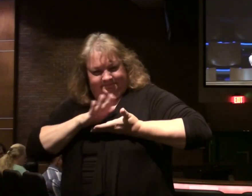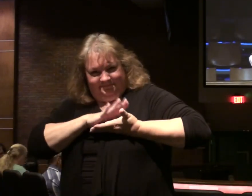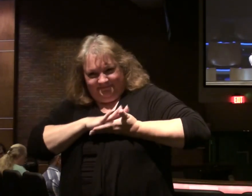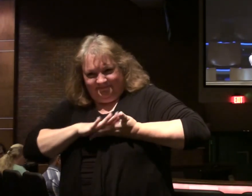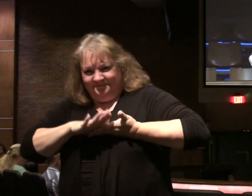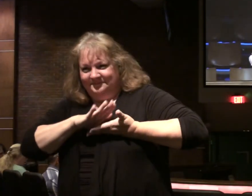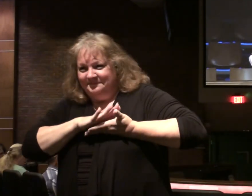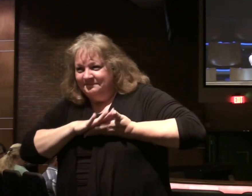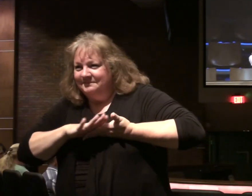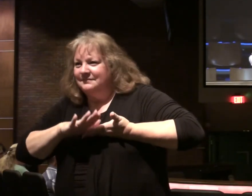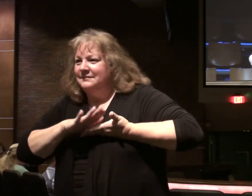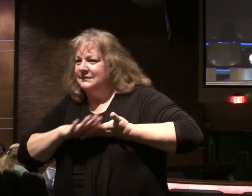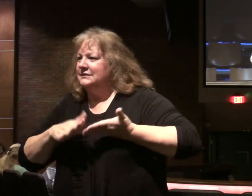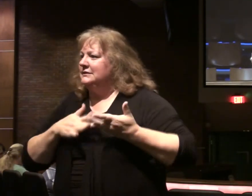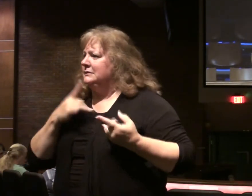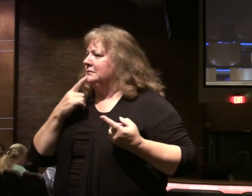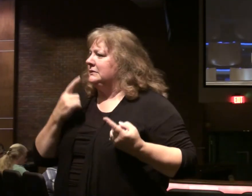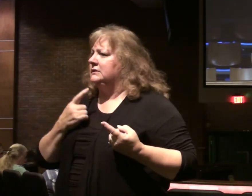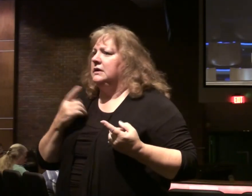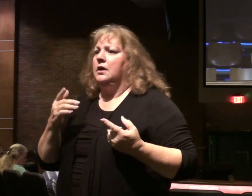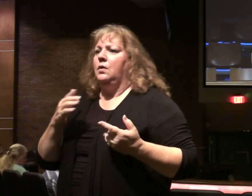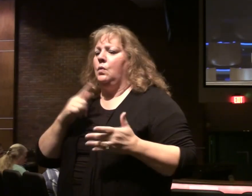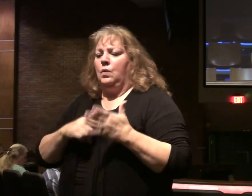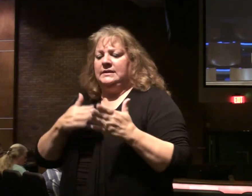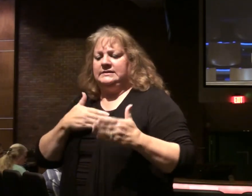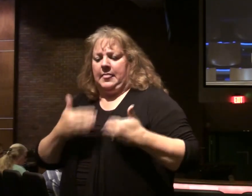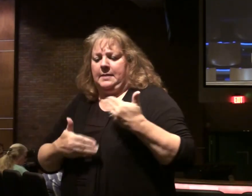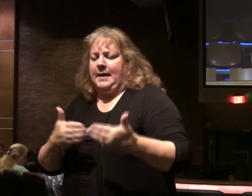us. From all sin. What's the pattern of life?